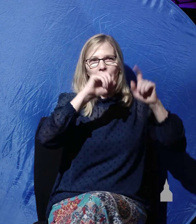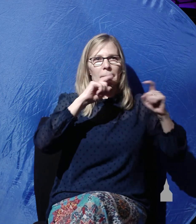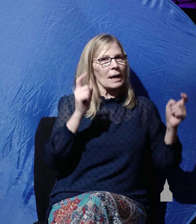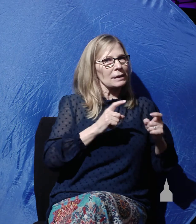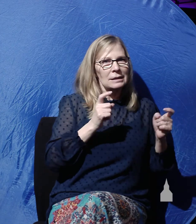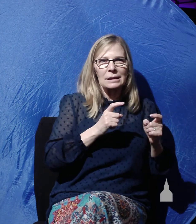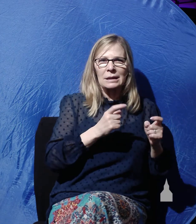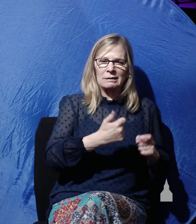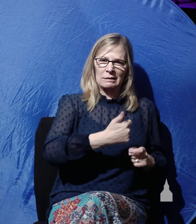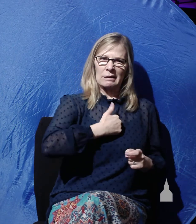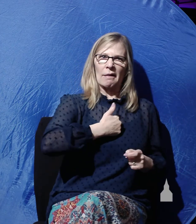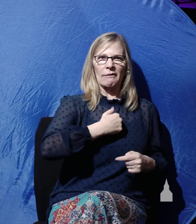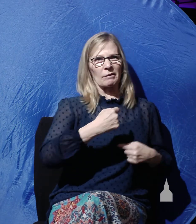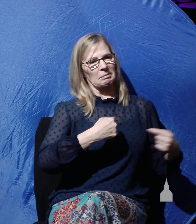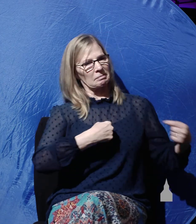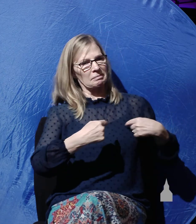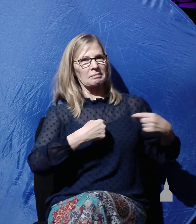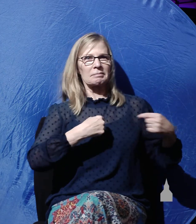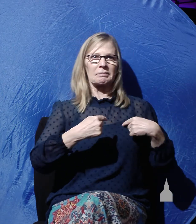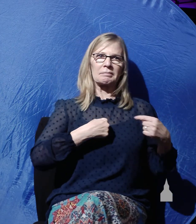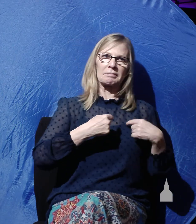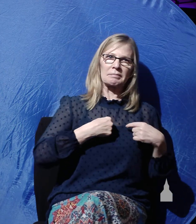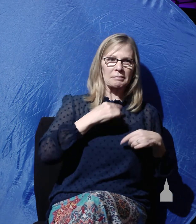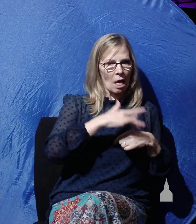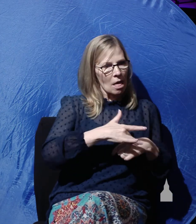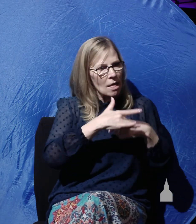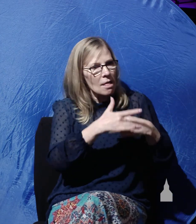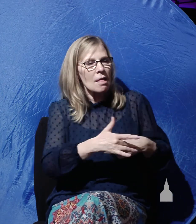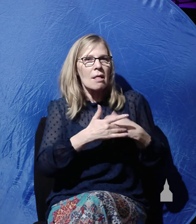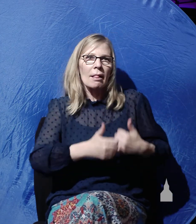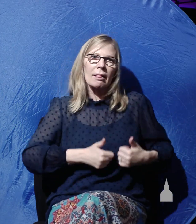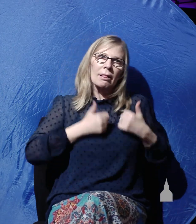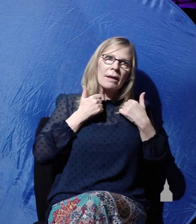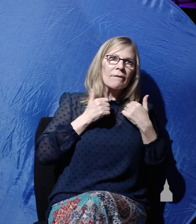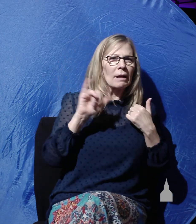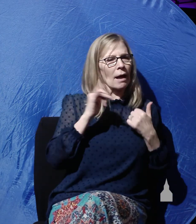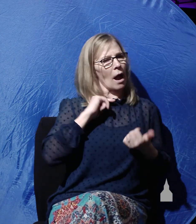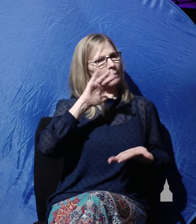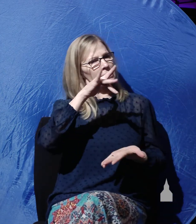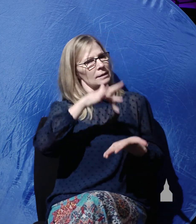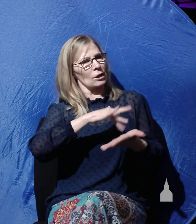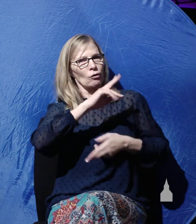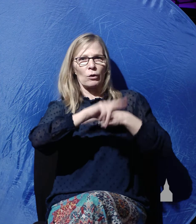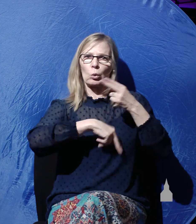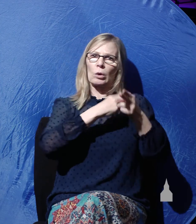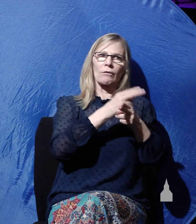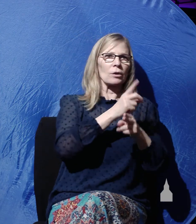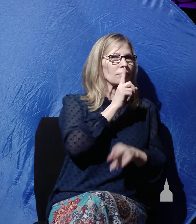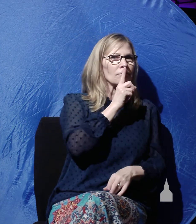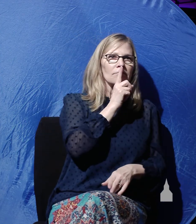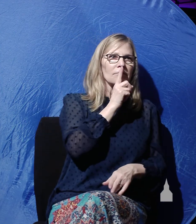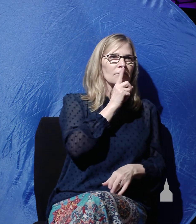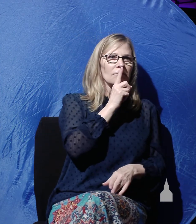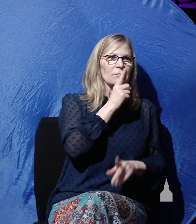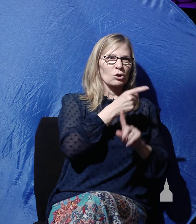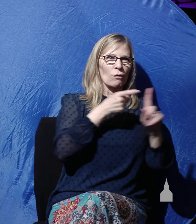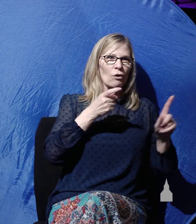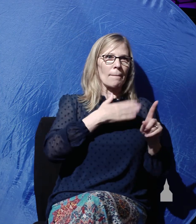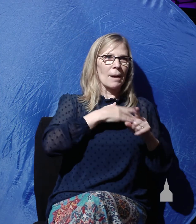self-centeredness and self-absorption and living as if you're the center of the universe. And you turn from your sin and